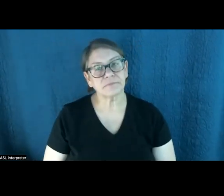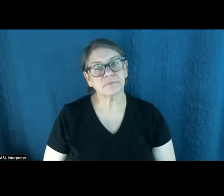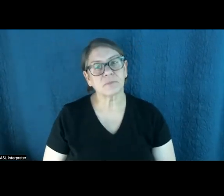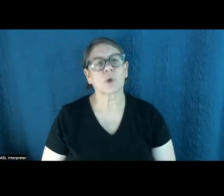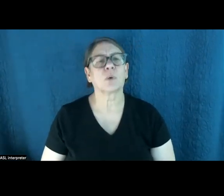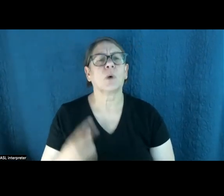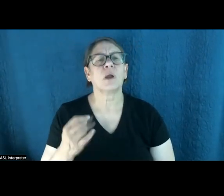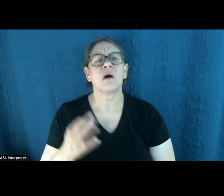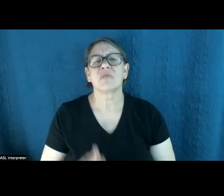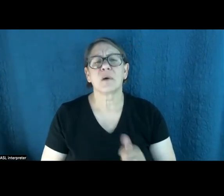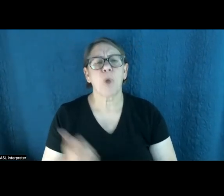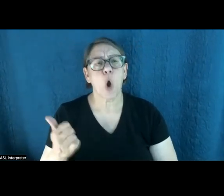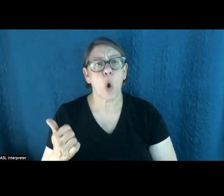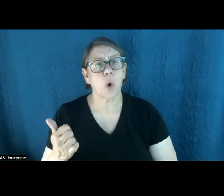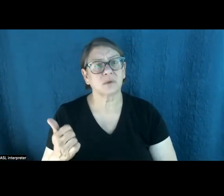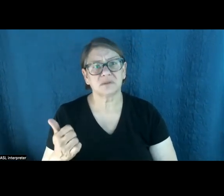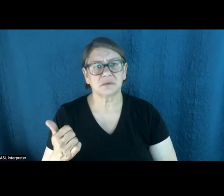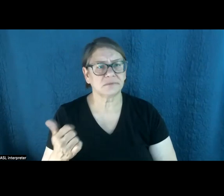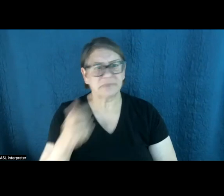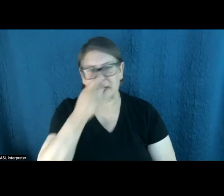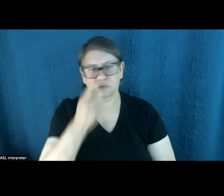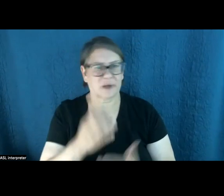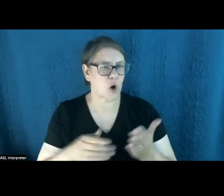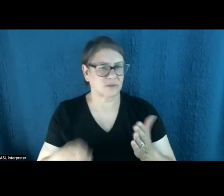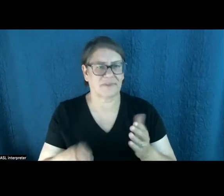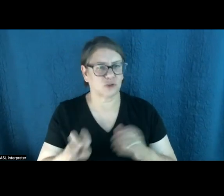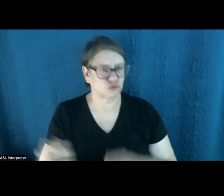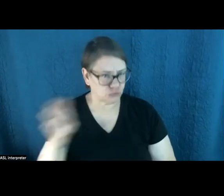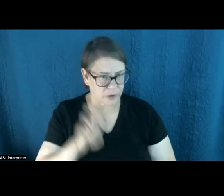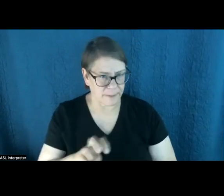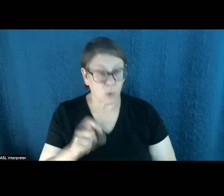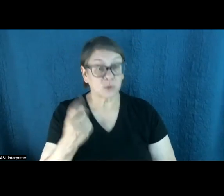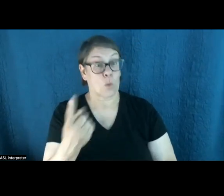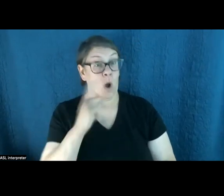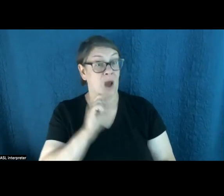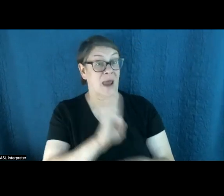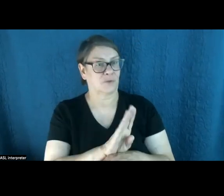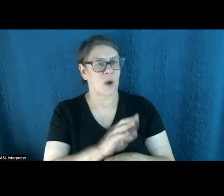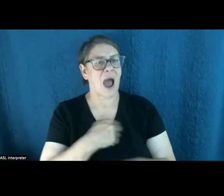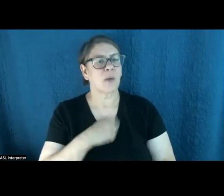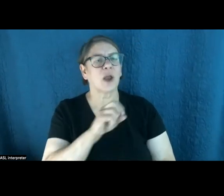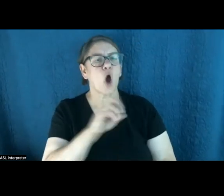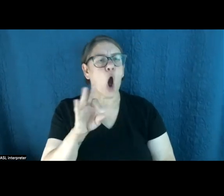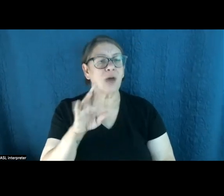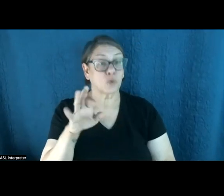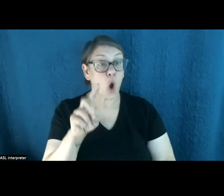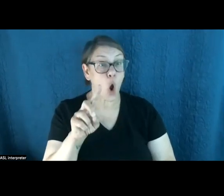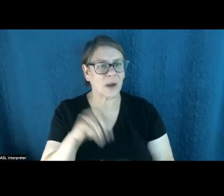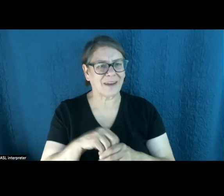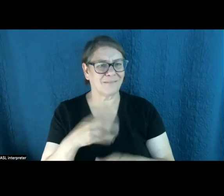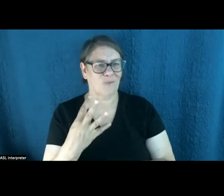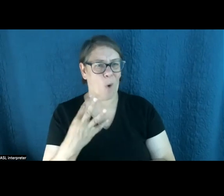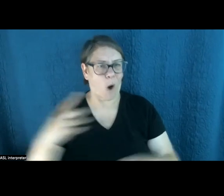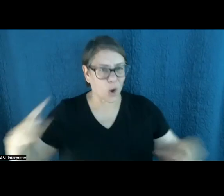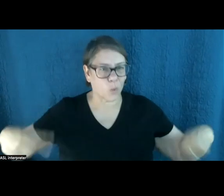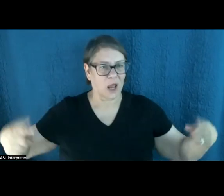most sort of illuminating parts of this Nevada trip was there was this afternoon where I went off-roading in these like four, you know, four-wheel, real rough